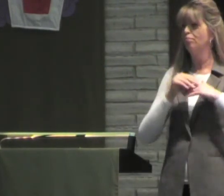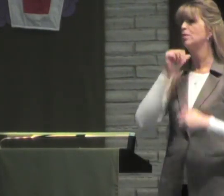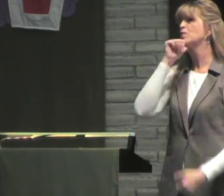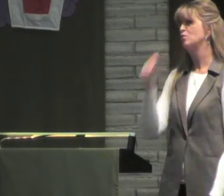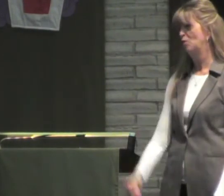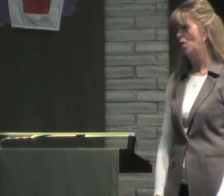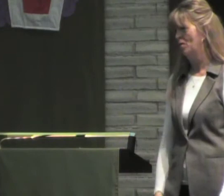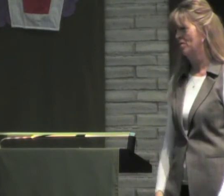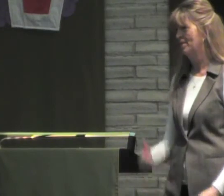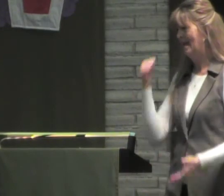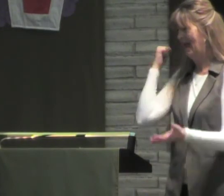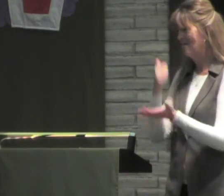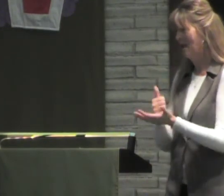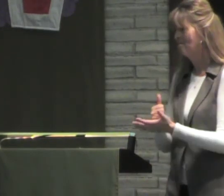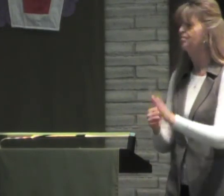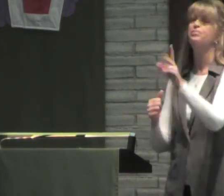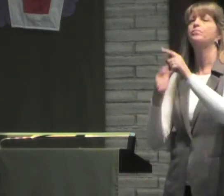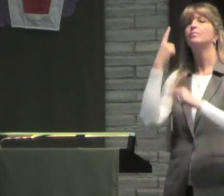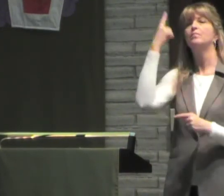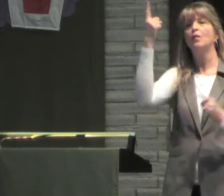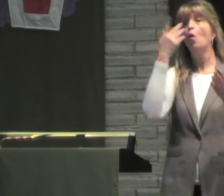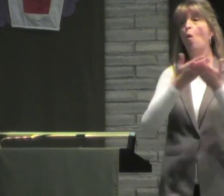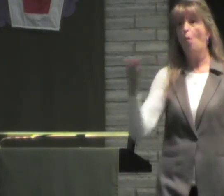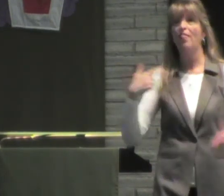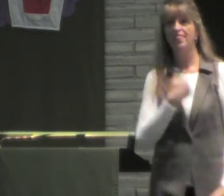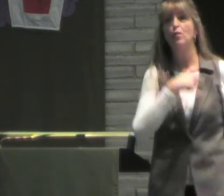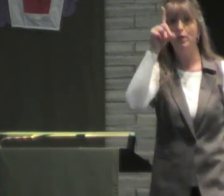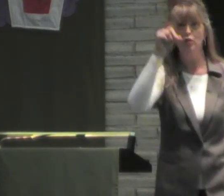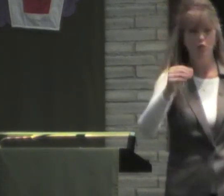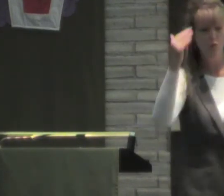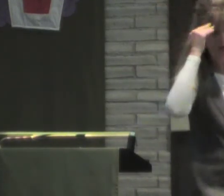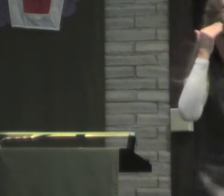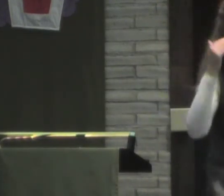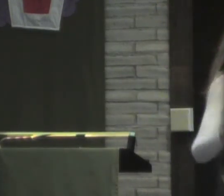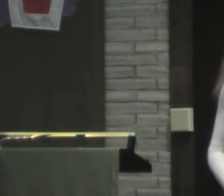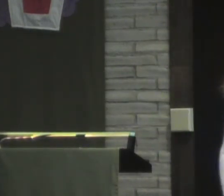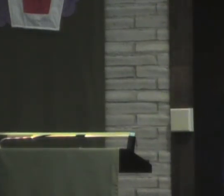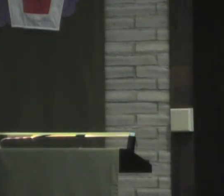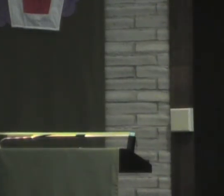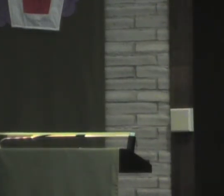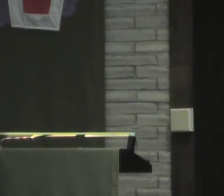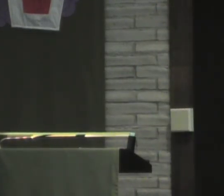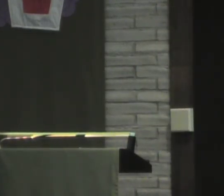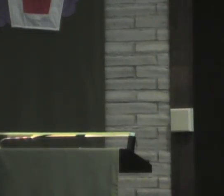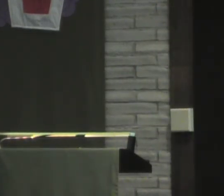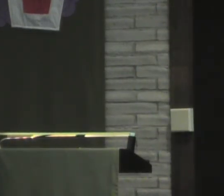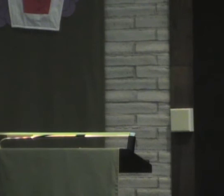Love your neighbor. But do not use this book to hurt people. Amen and amen.